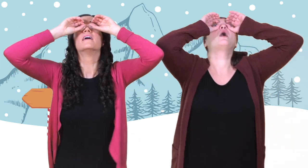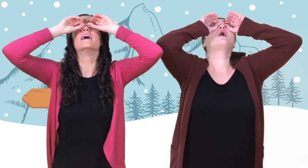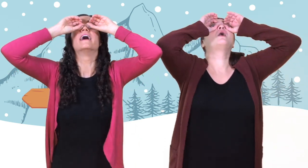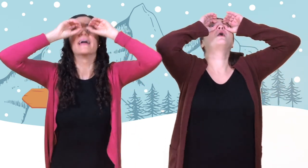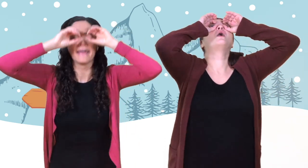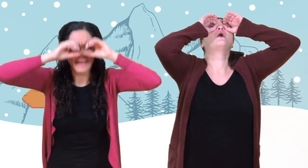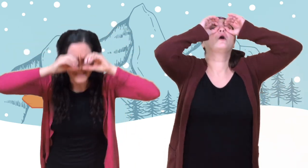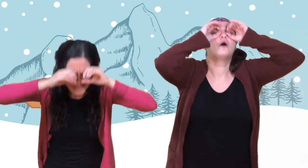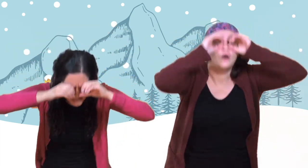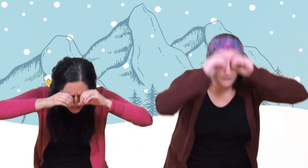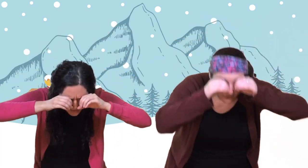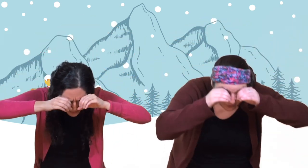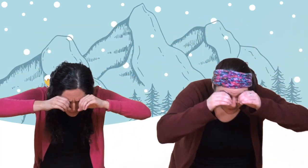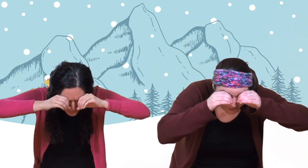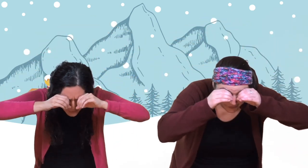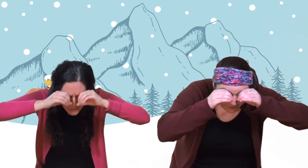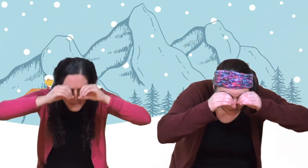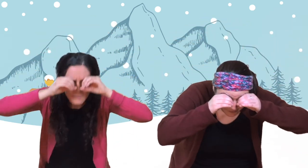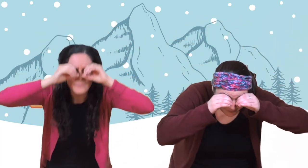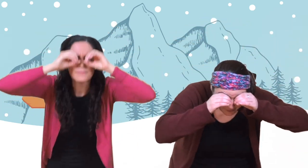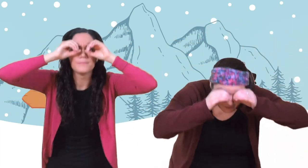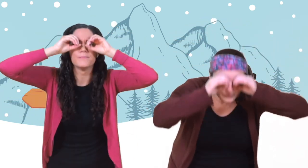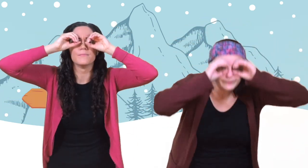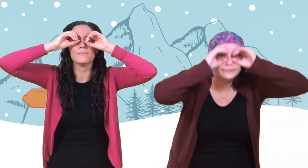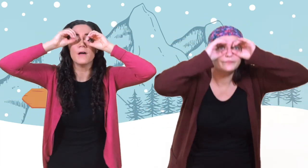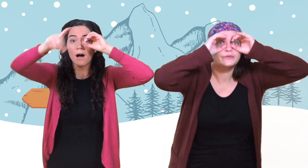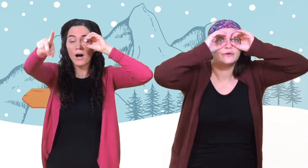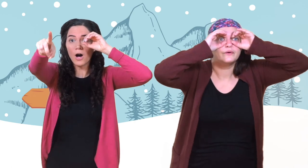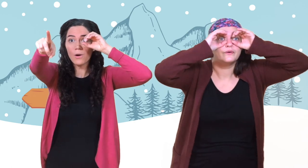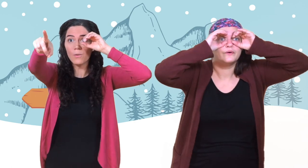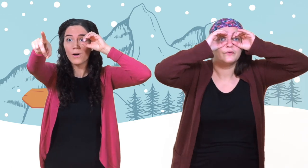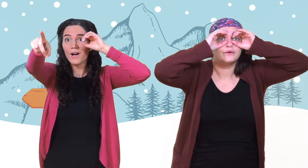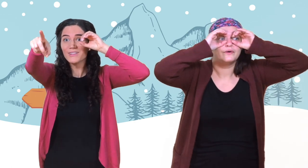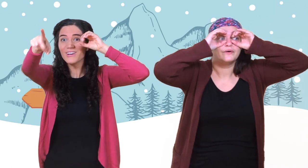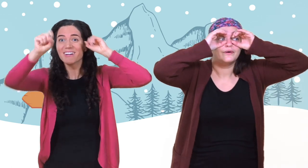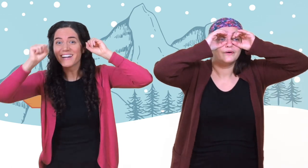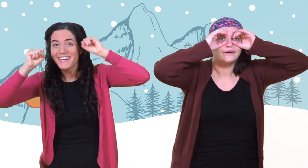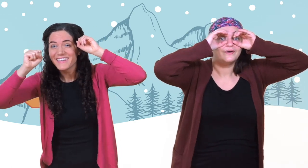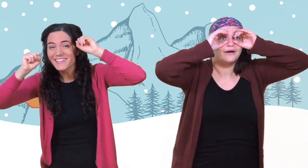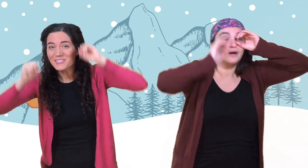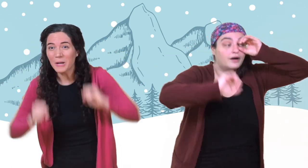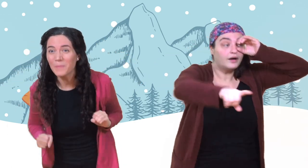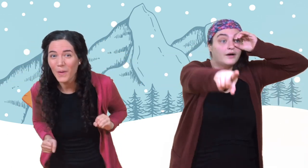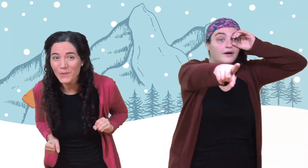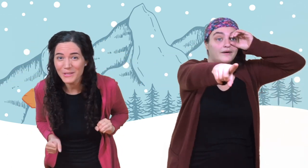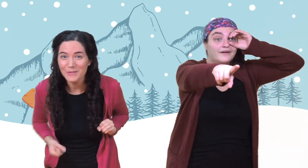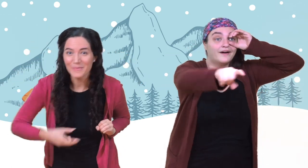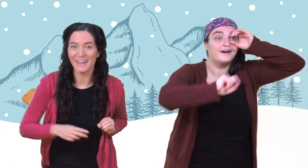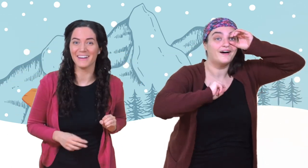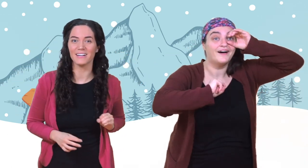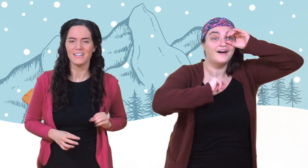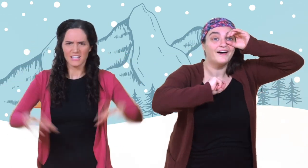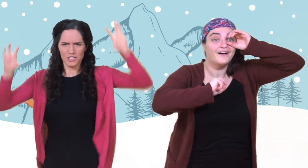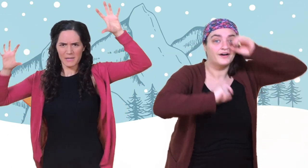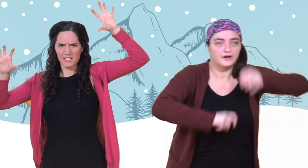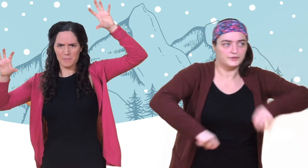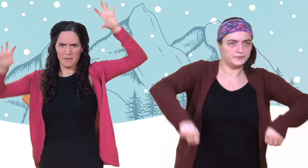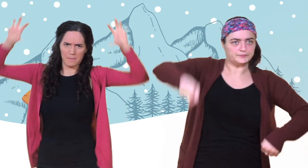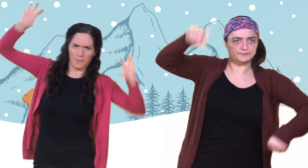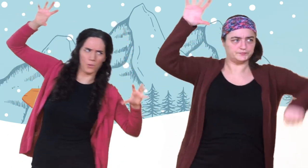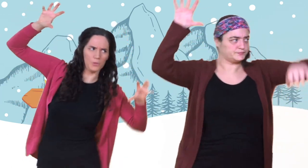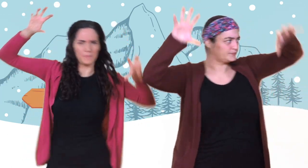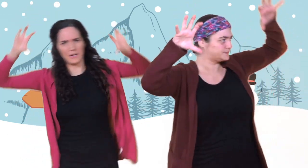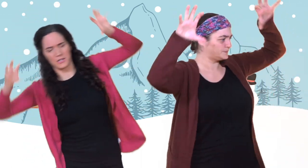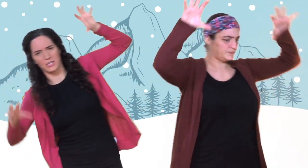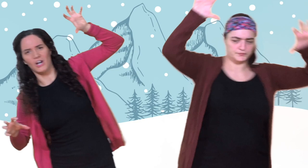and down. Hmm. Oh, look. There's a polar bear. Can you make your